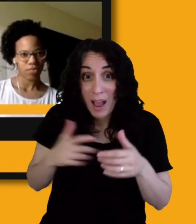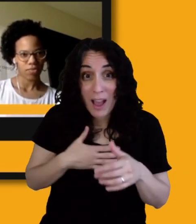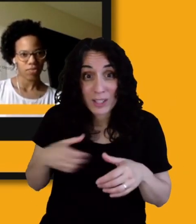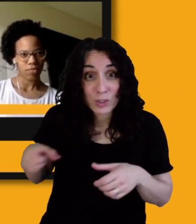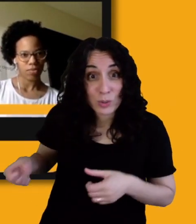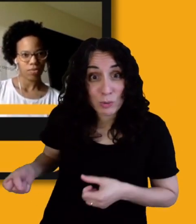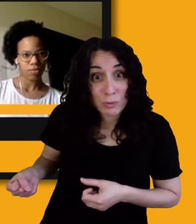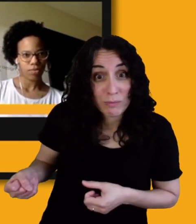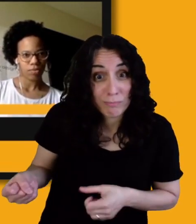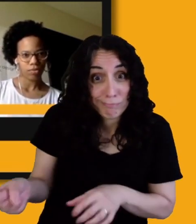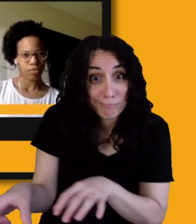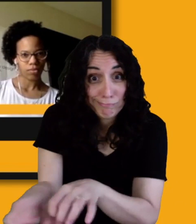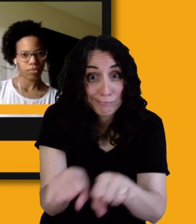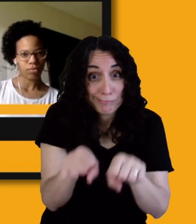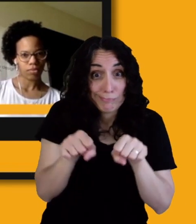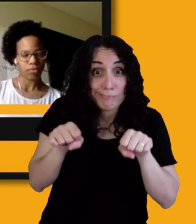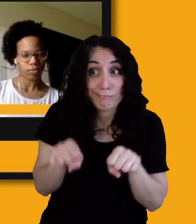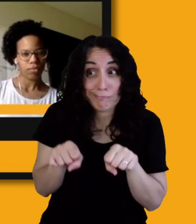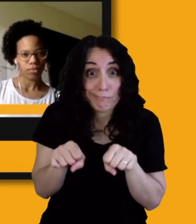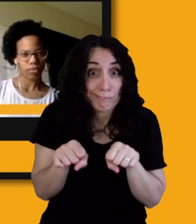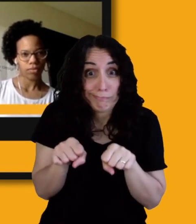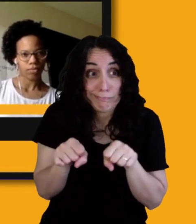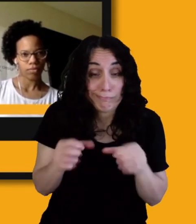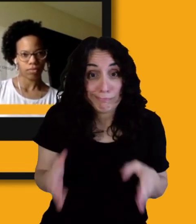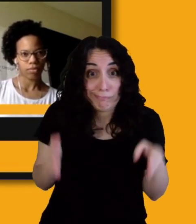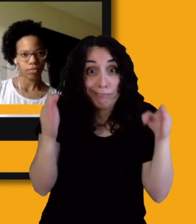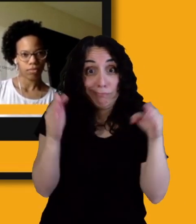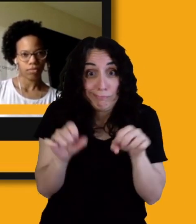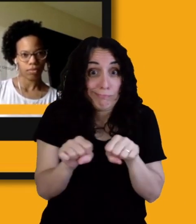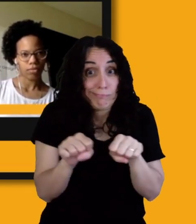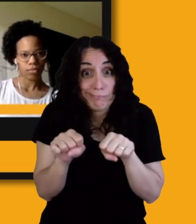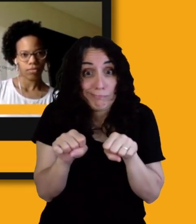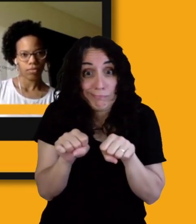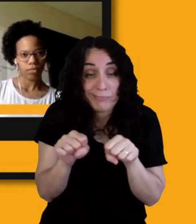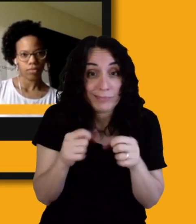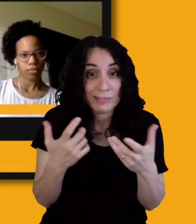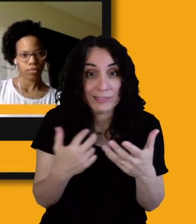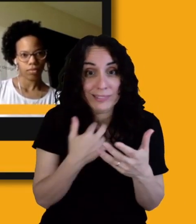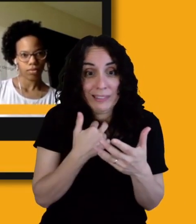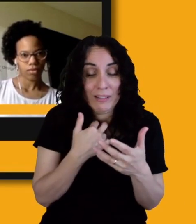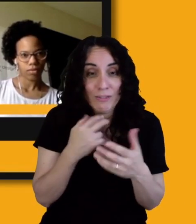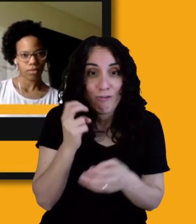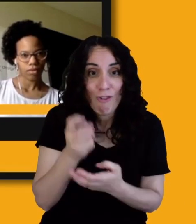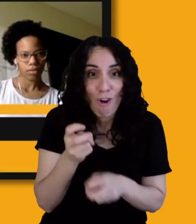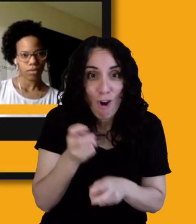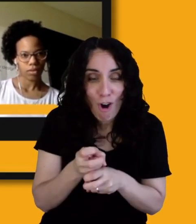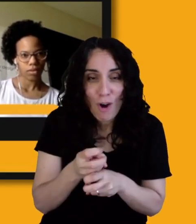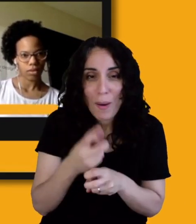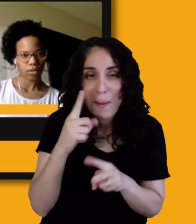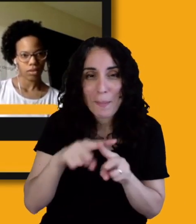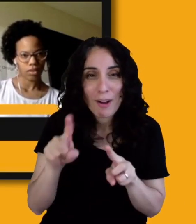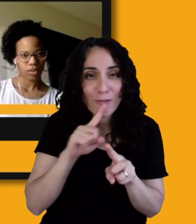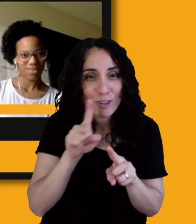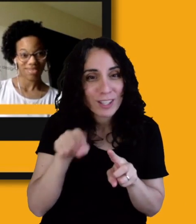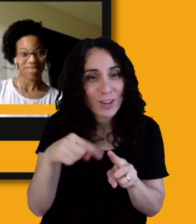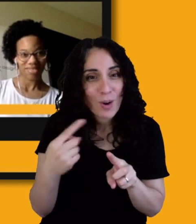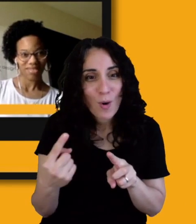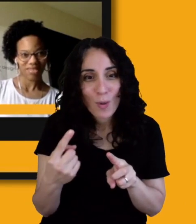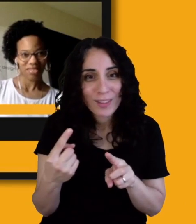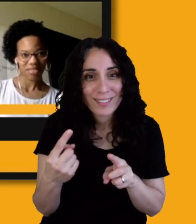that are accessible to people with wheel, wheeled, um, whatever it is, either a wheelchair or a suitcase in